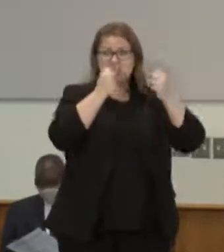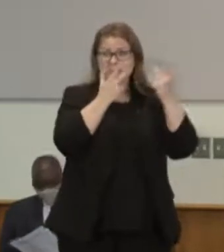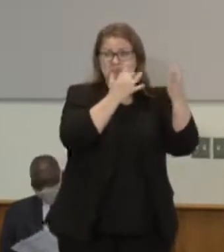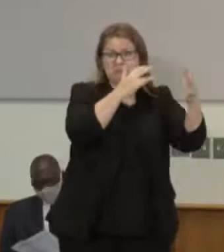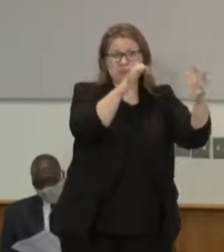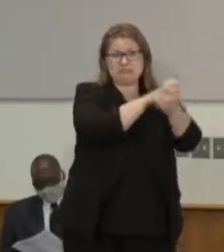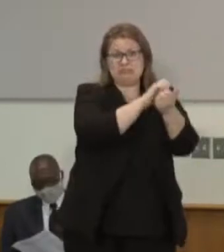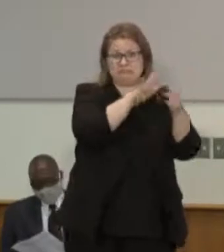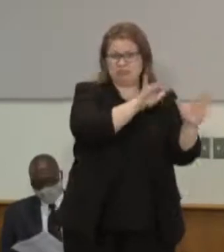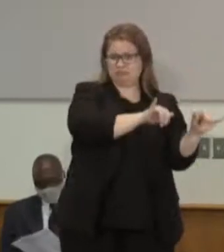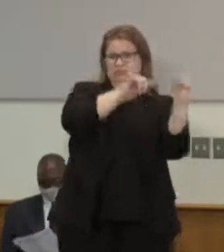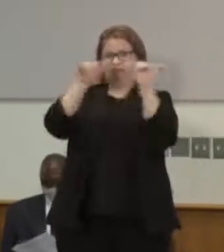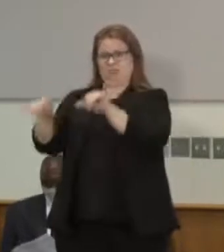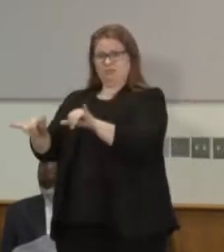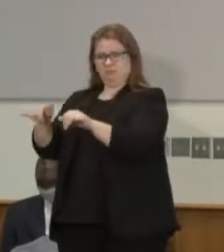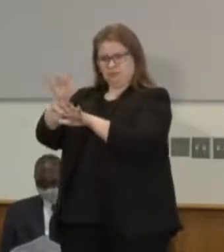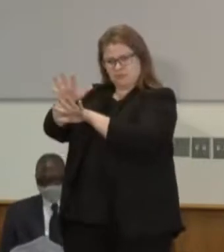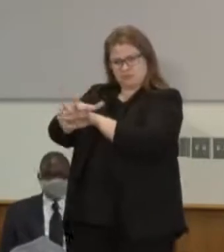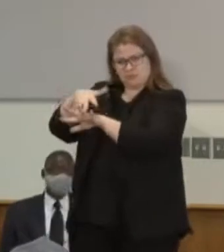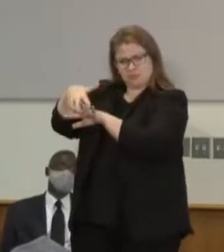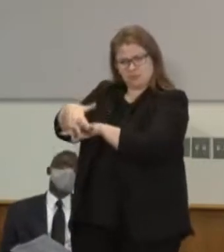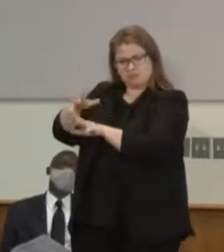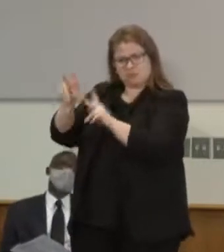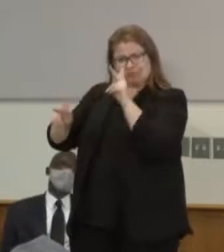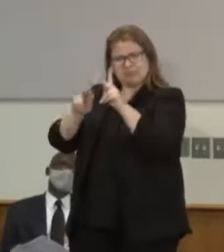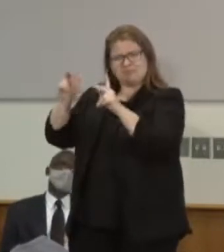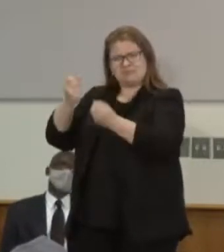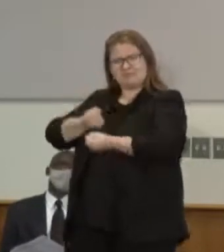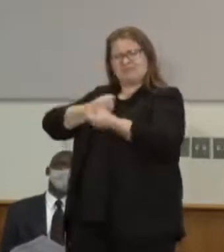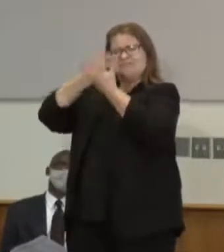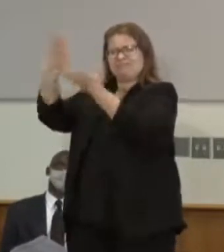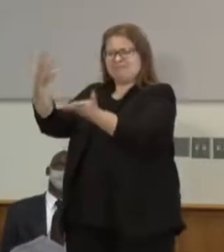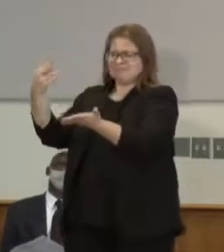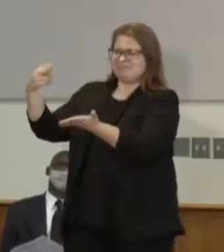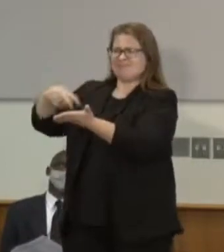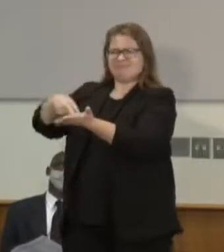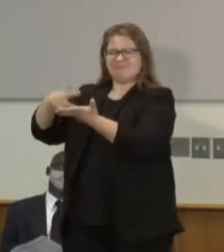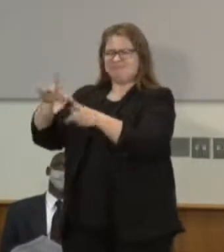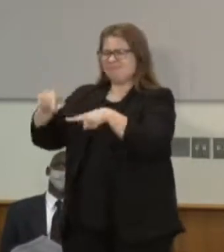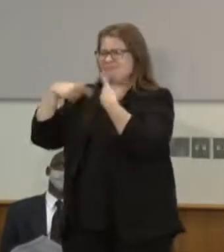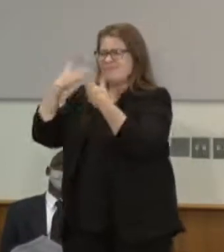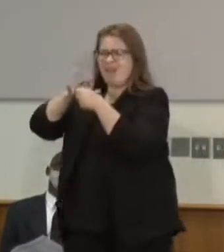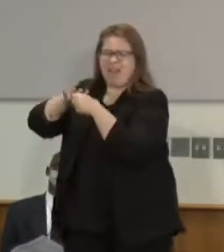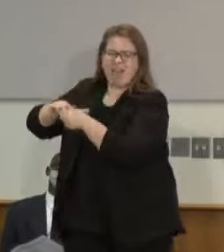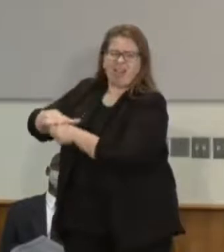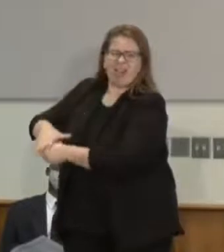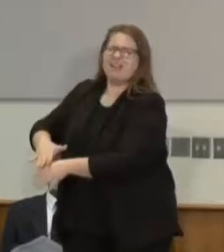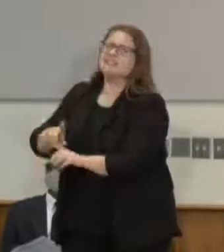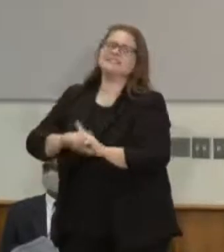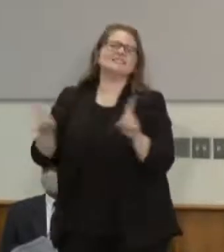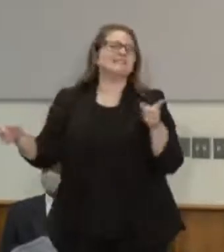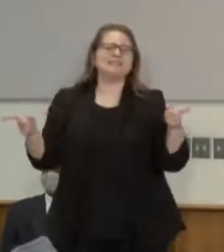up for generations the very people who did this have been trying for years to get it removed that's a very different thing